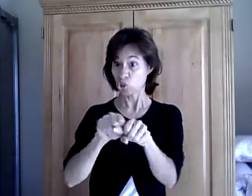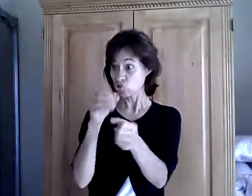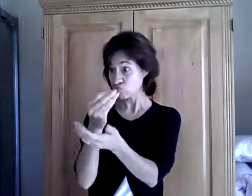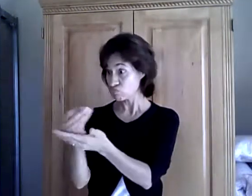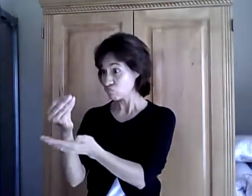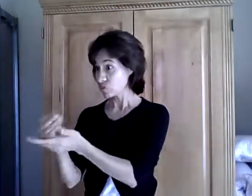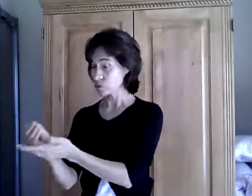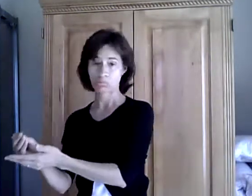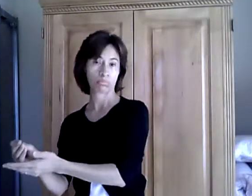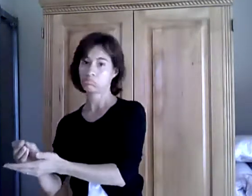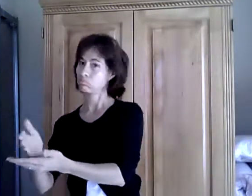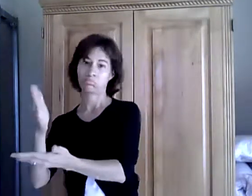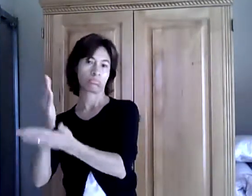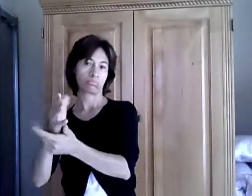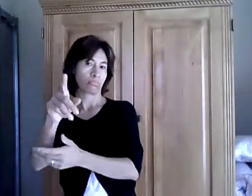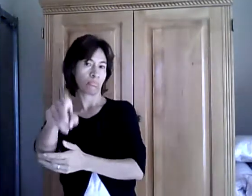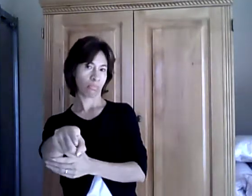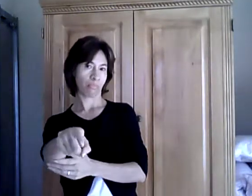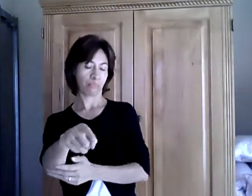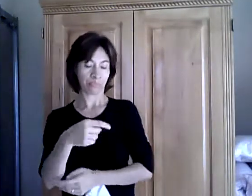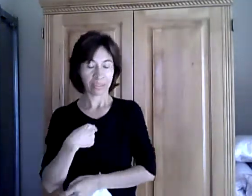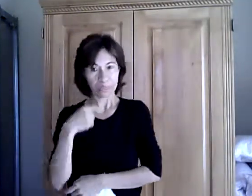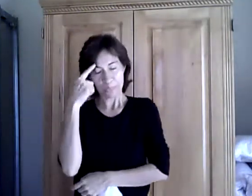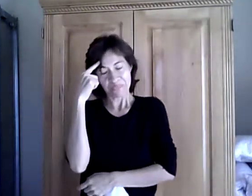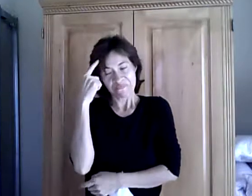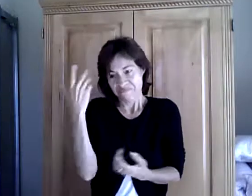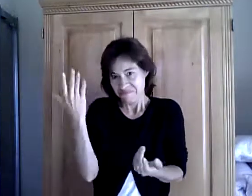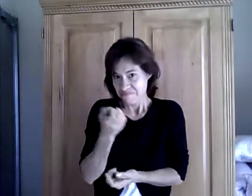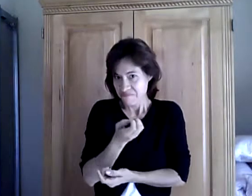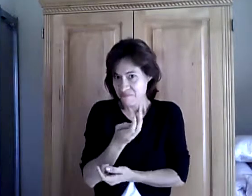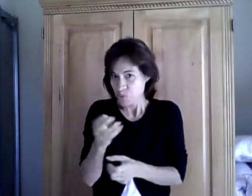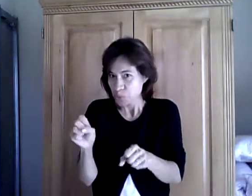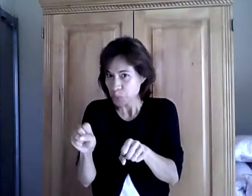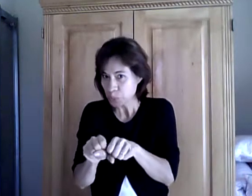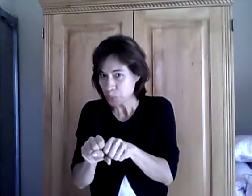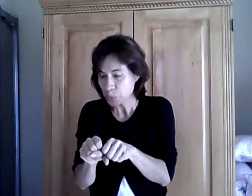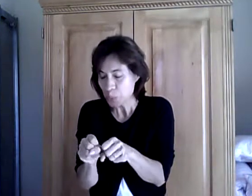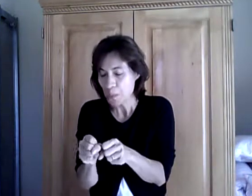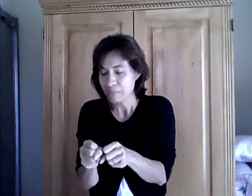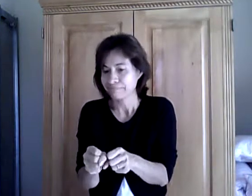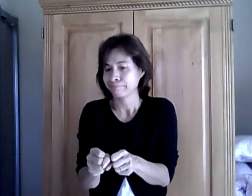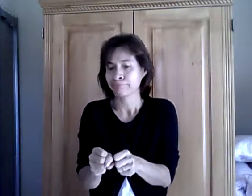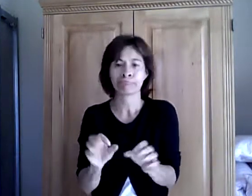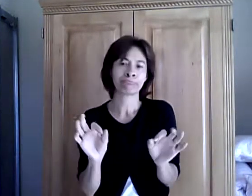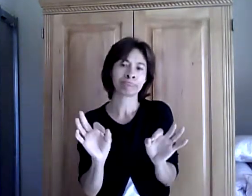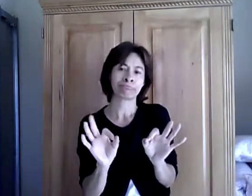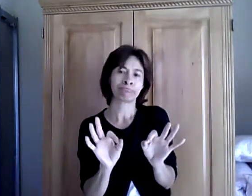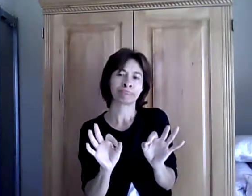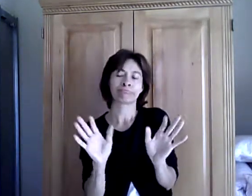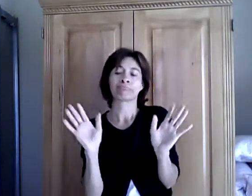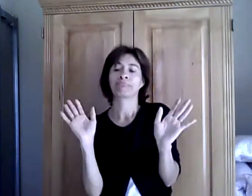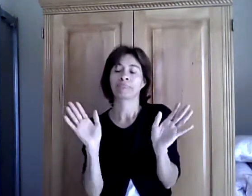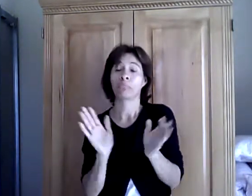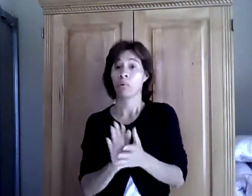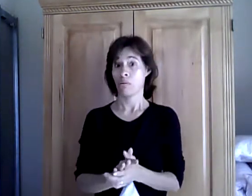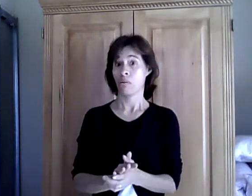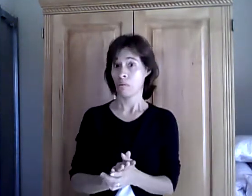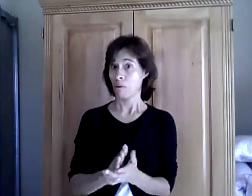plus two weeks ago I had my favorite pair of shoes stolen right out of my car so